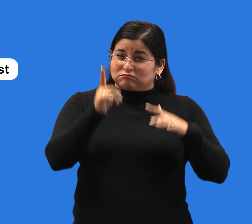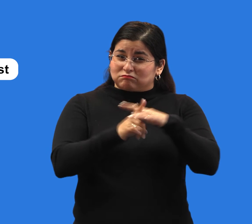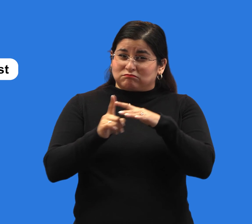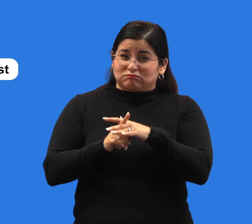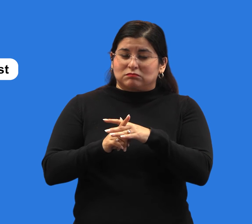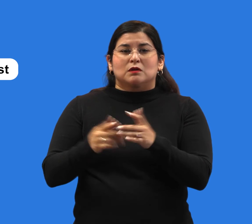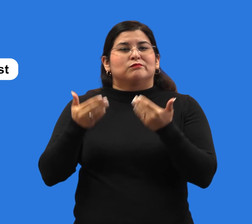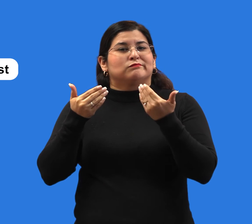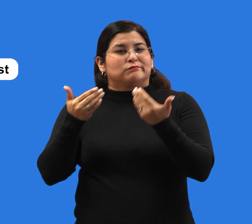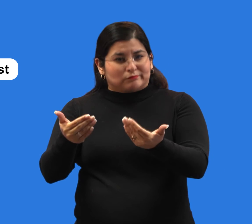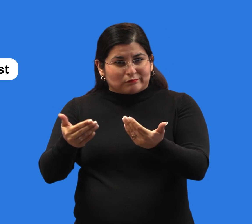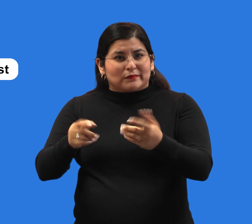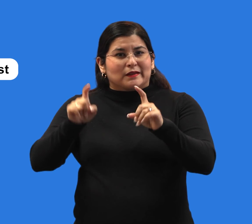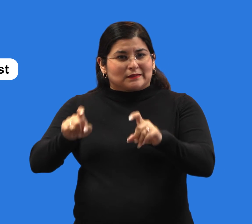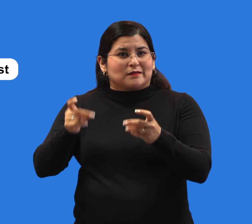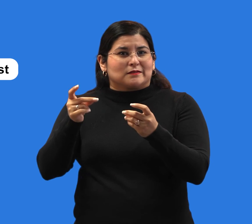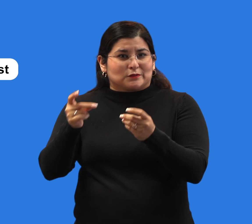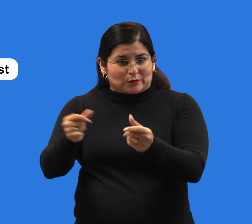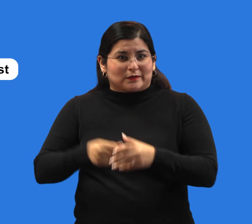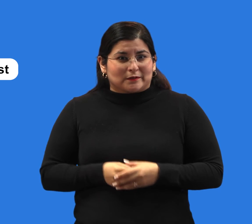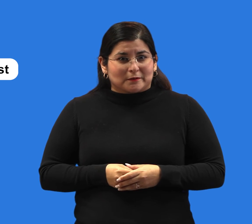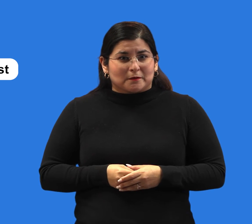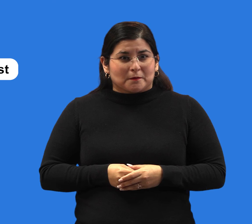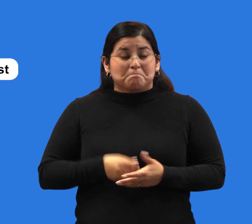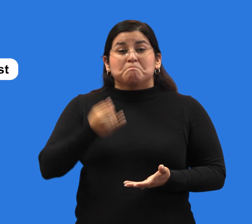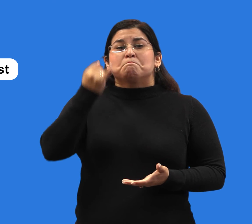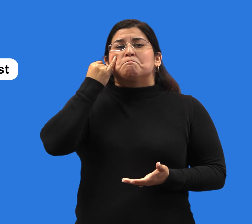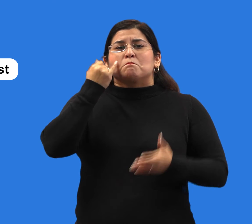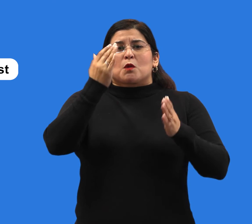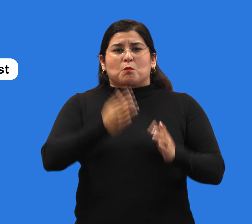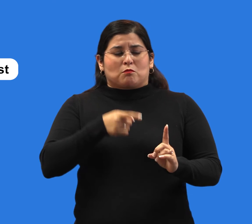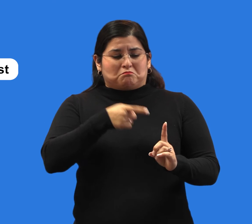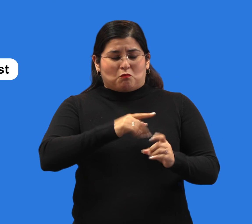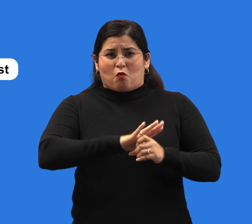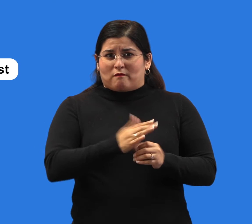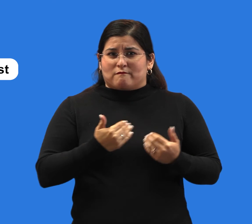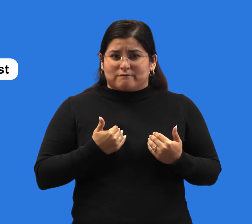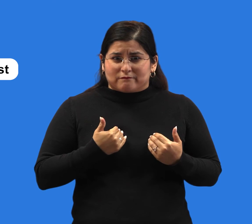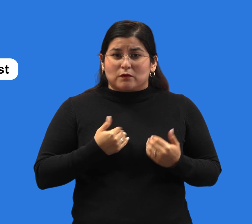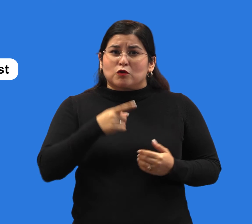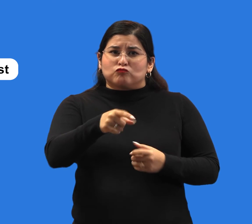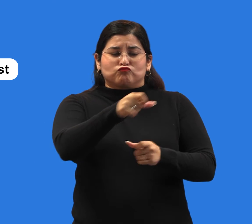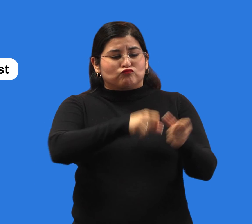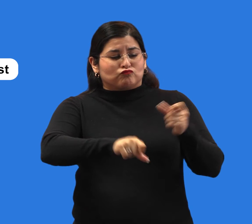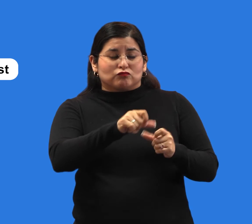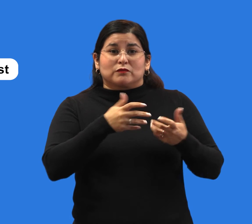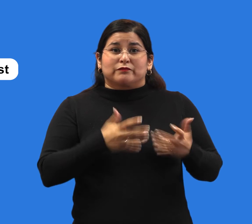around someone who has COVID-19 but you don't have any symptoms, wait five